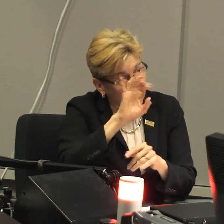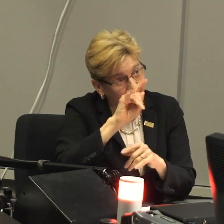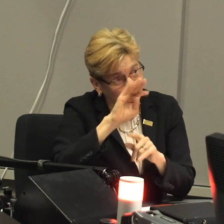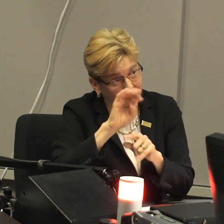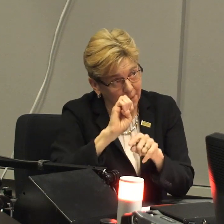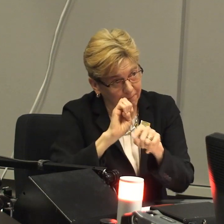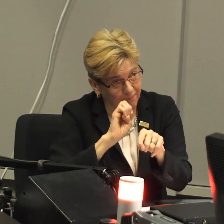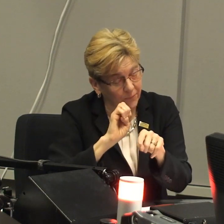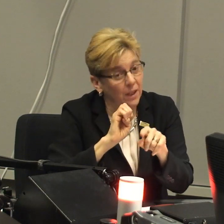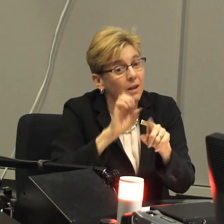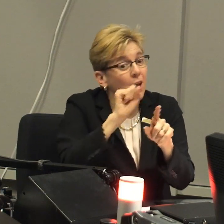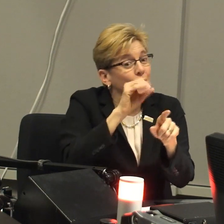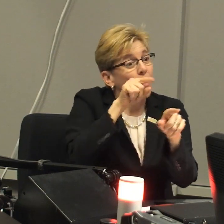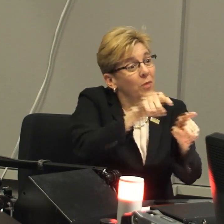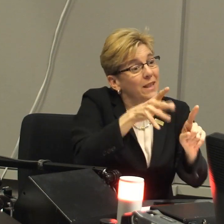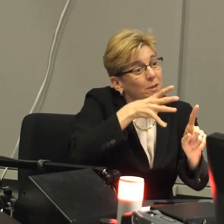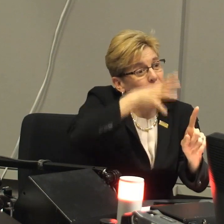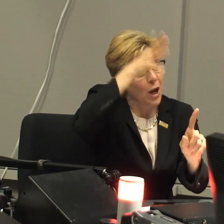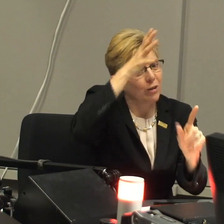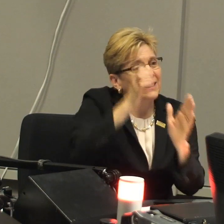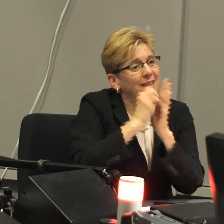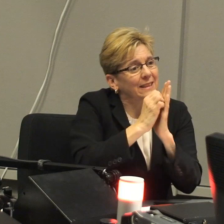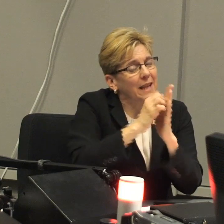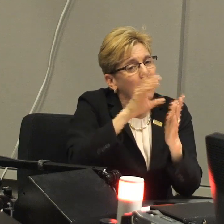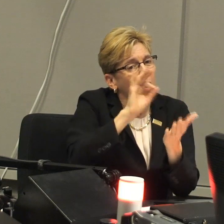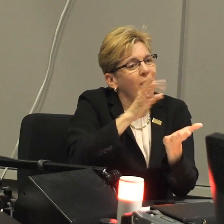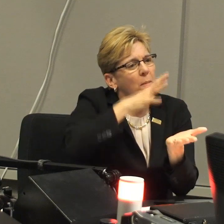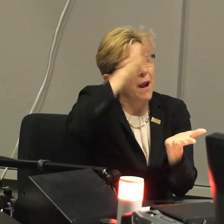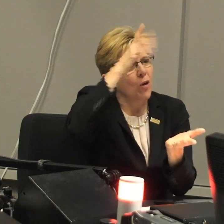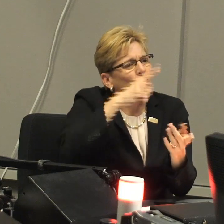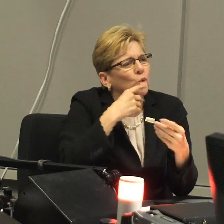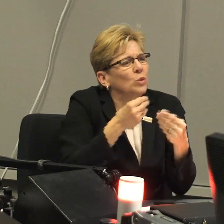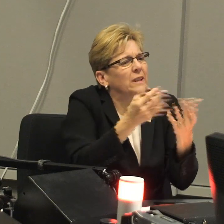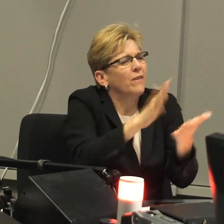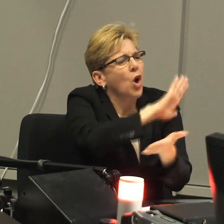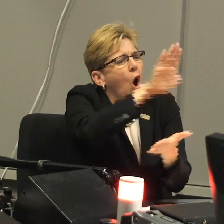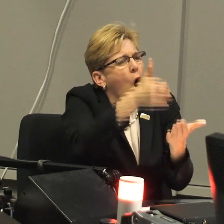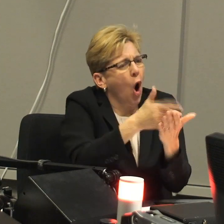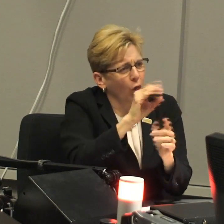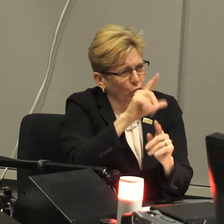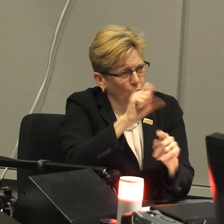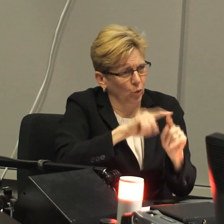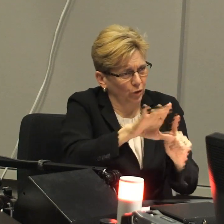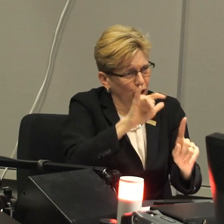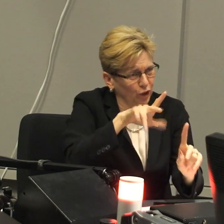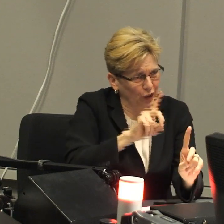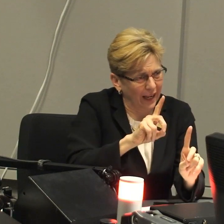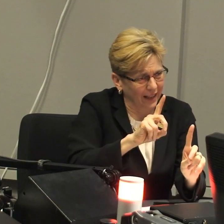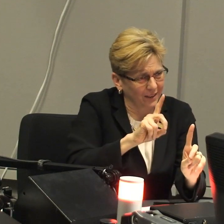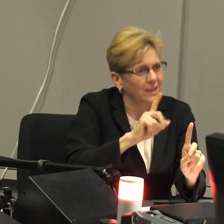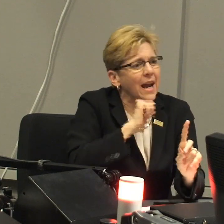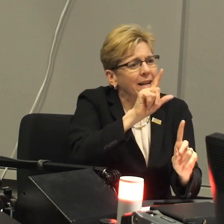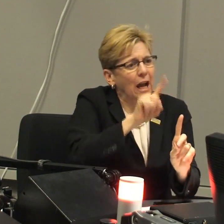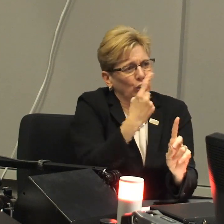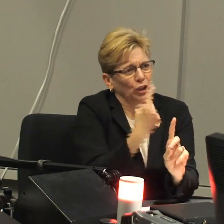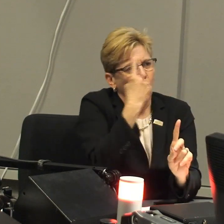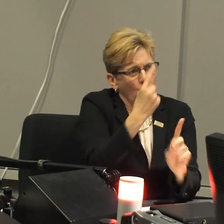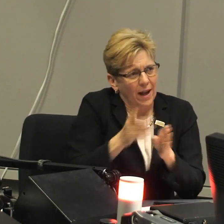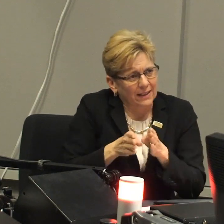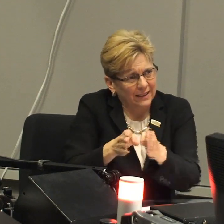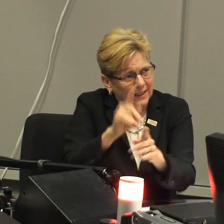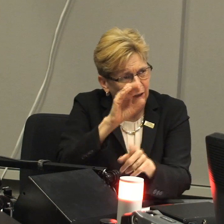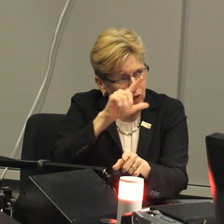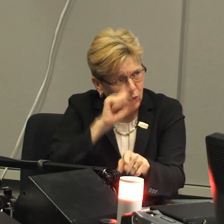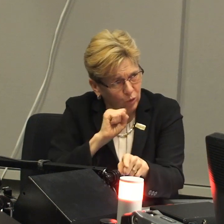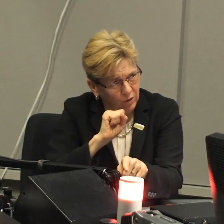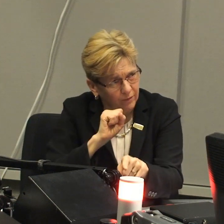learn and brain development over a lifetime as a result of being bilingual. So this parent is a perfect example of a parent who's providing their